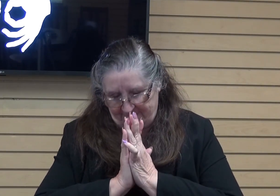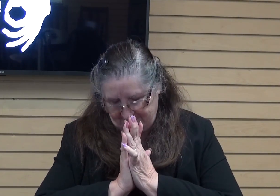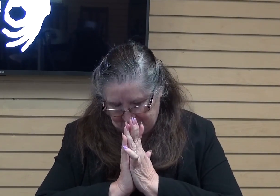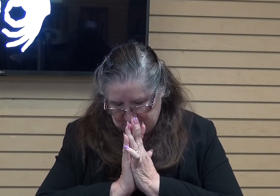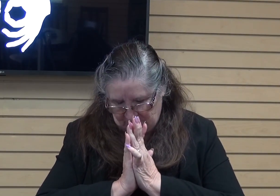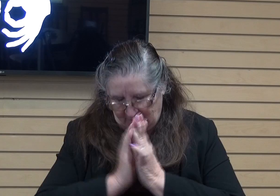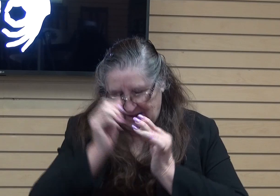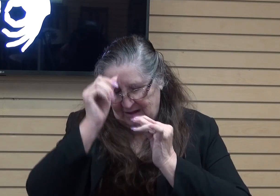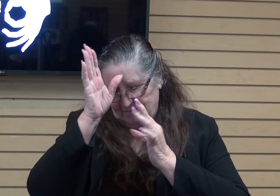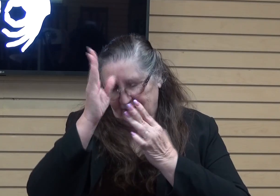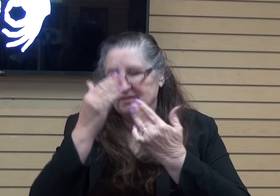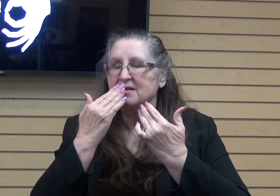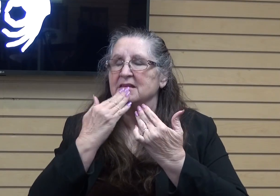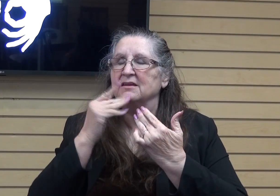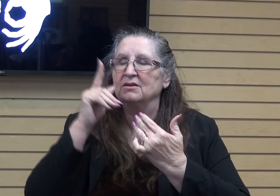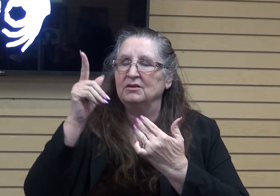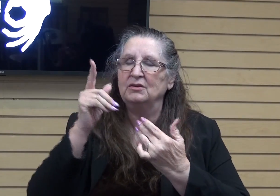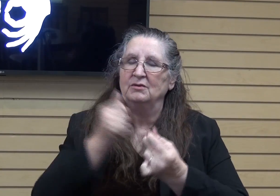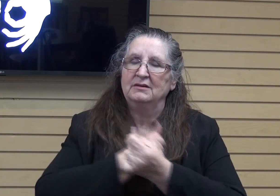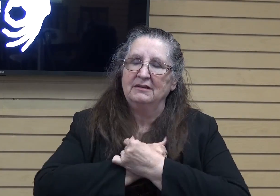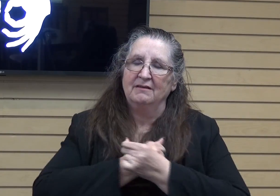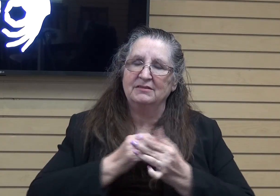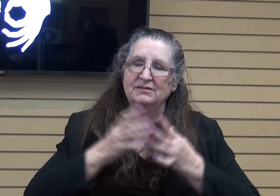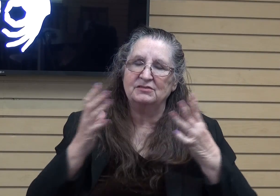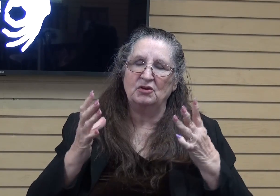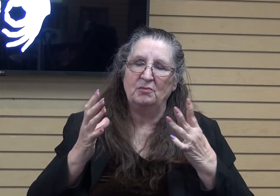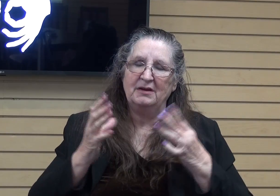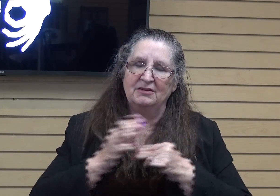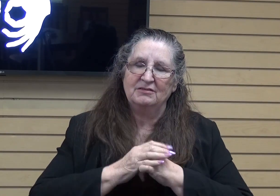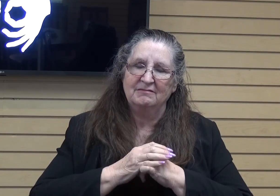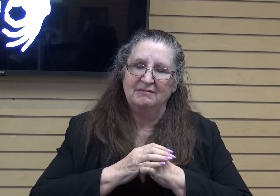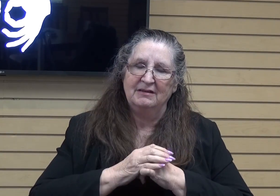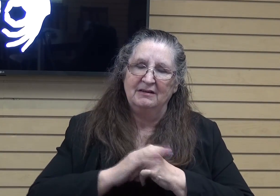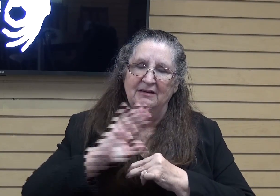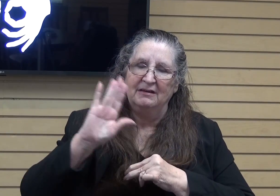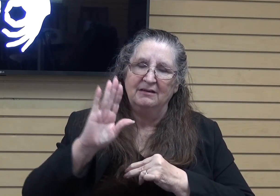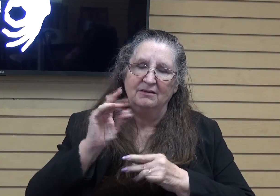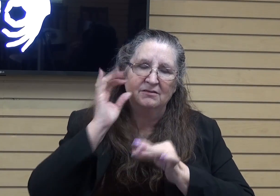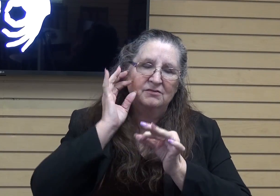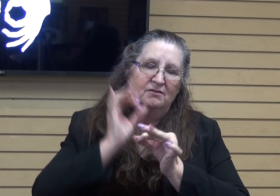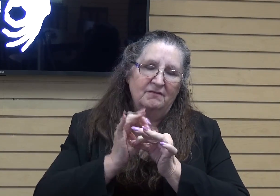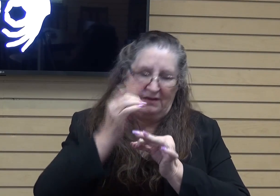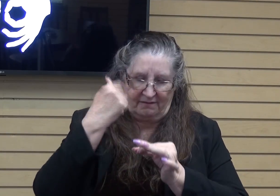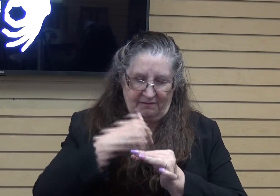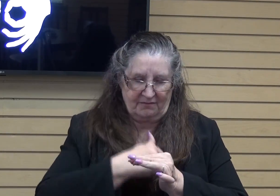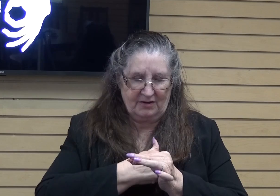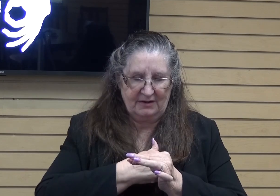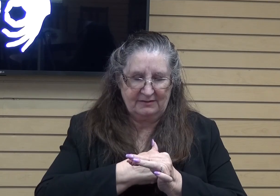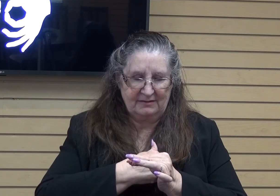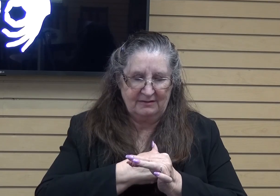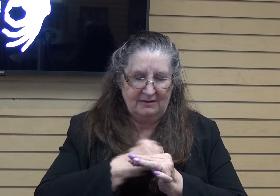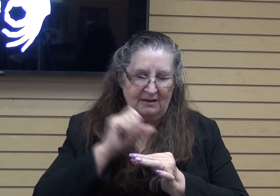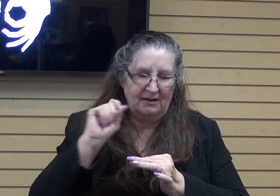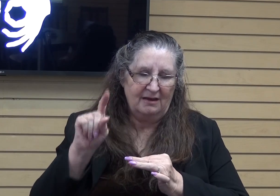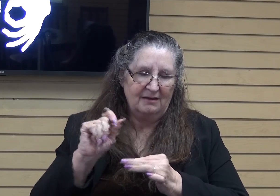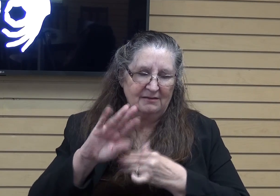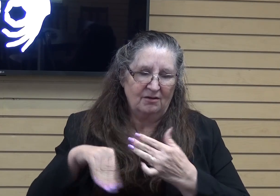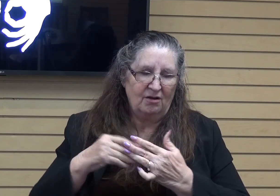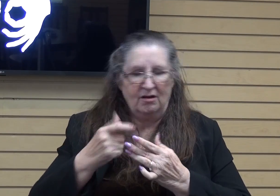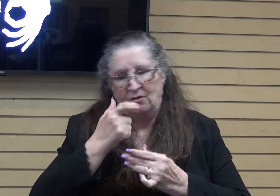Father, I just, I thank you that you love us so much and that you're so faithful. Father, I just ask that everybody watching this video